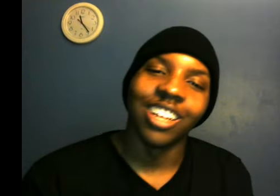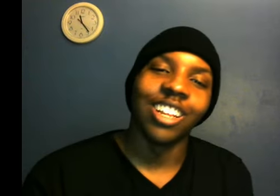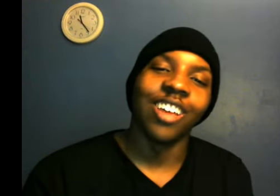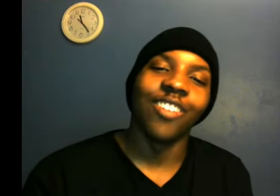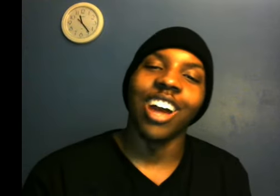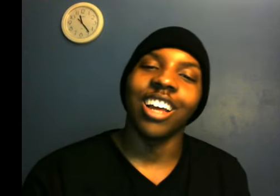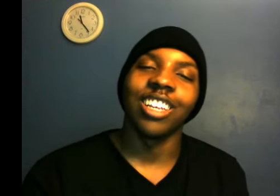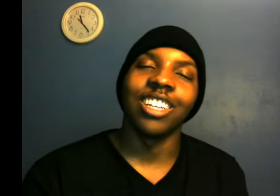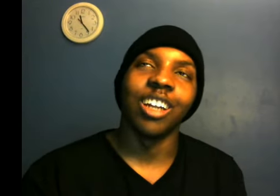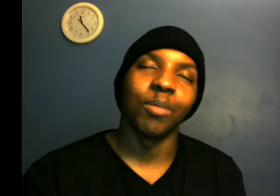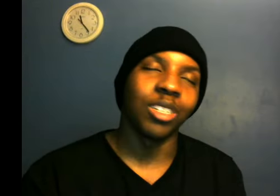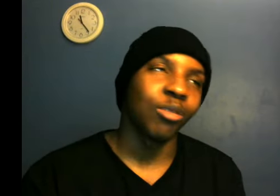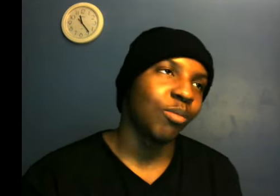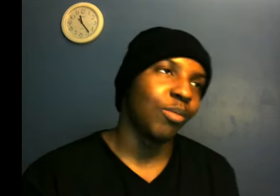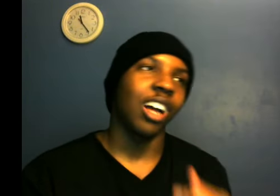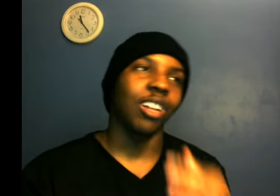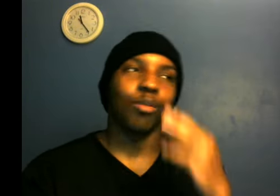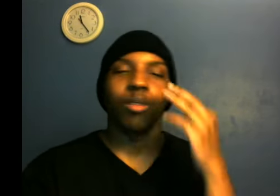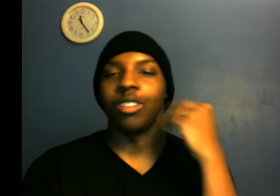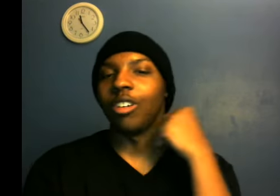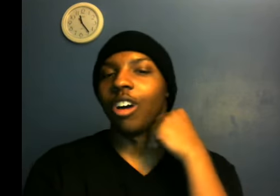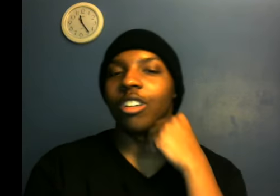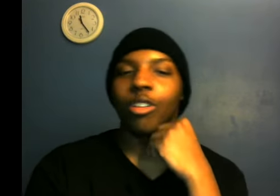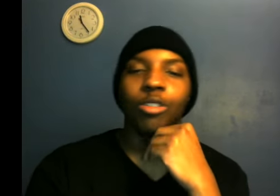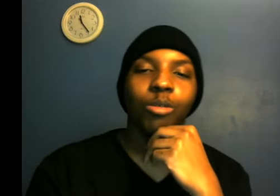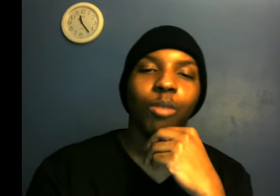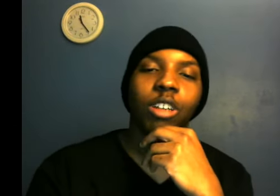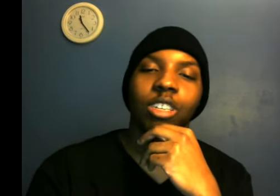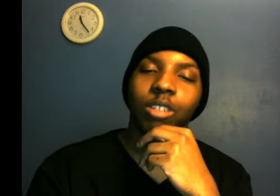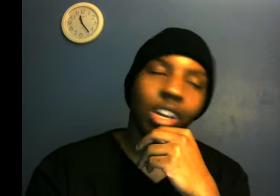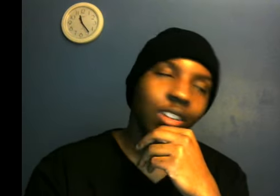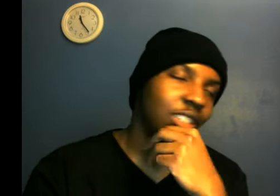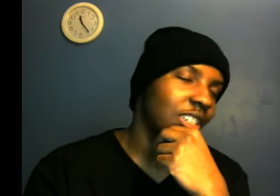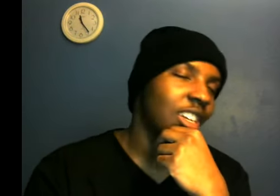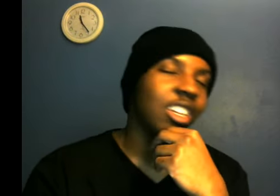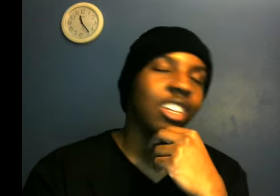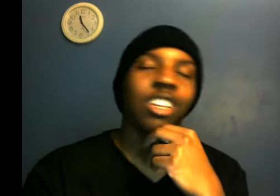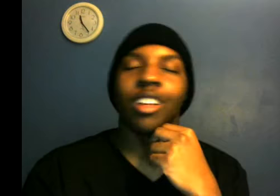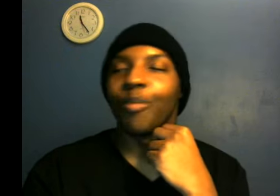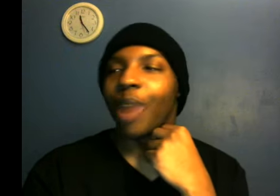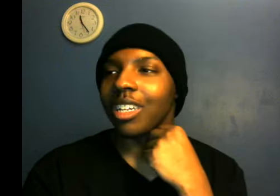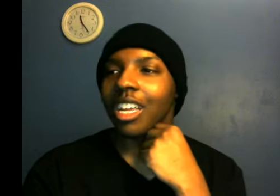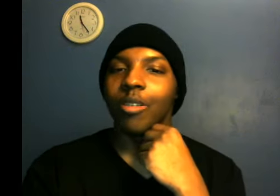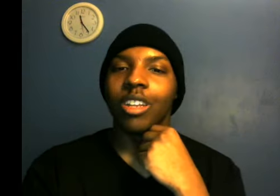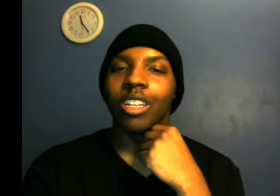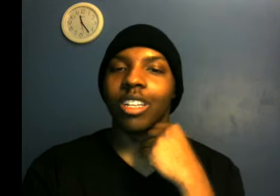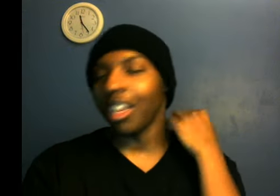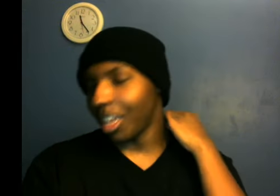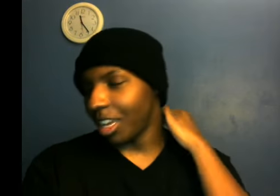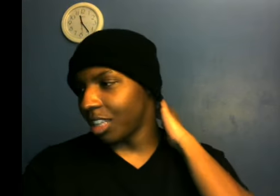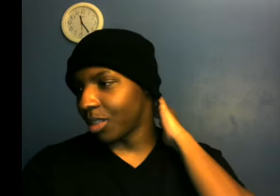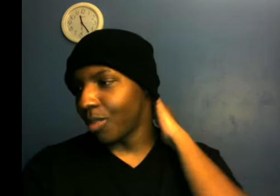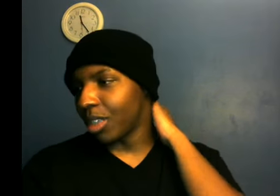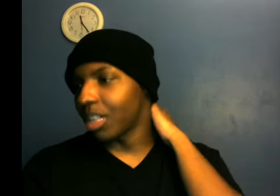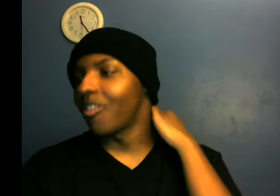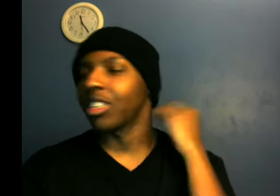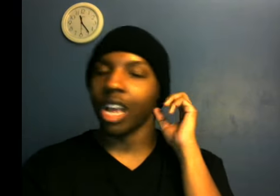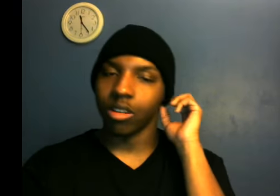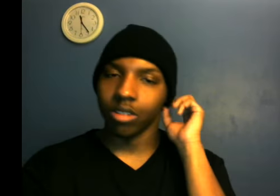If not, he's number two. Y'all know who? Marcel Darius. But I think he is the best defensive tackle on the